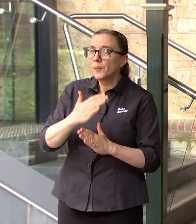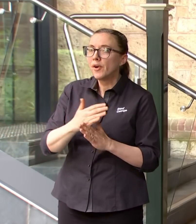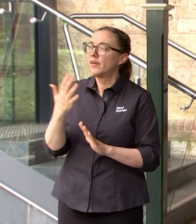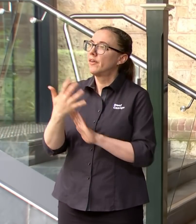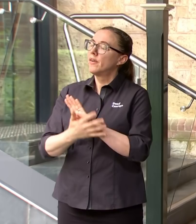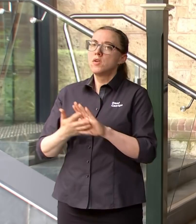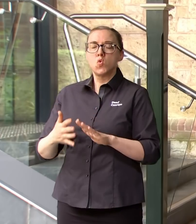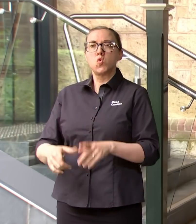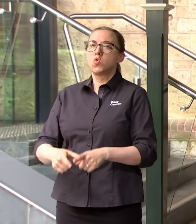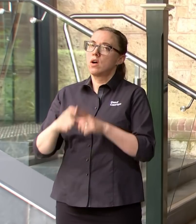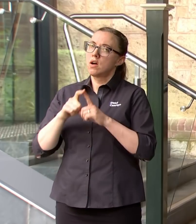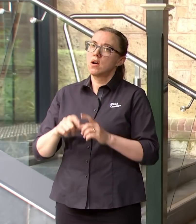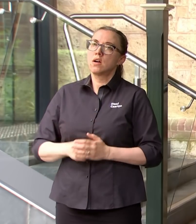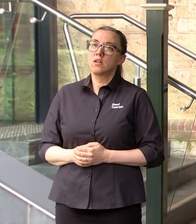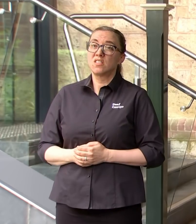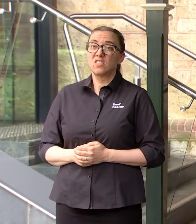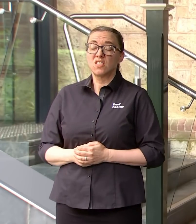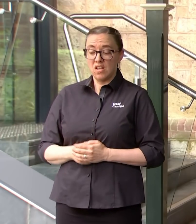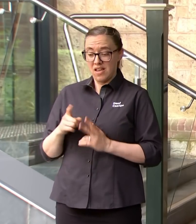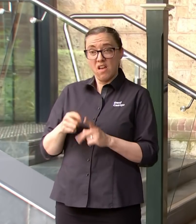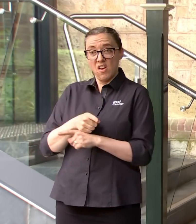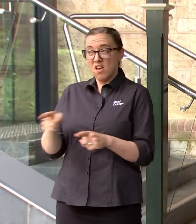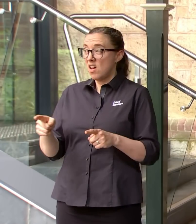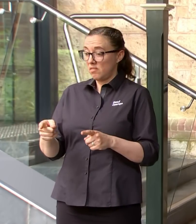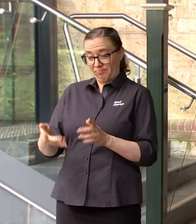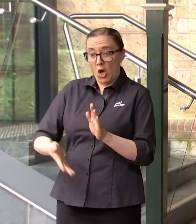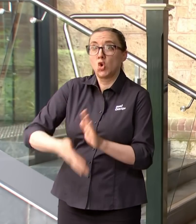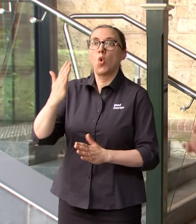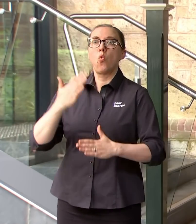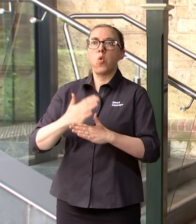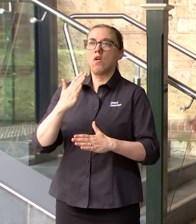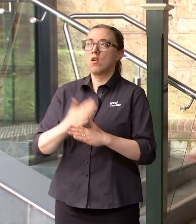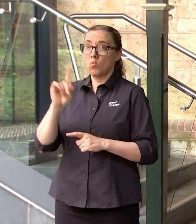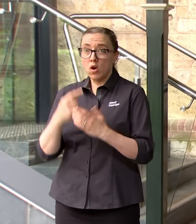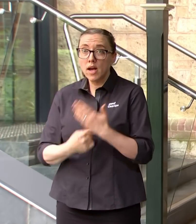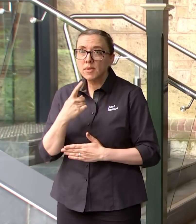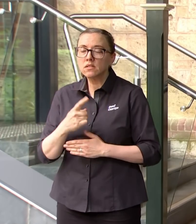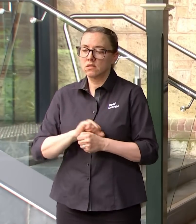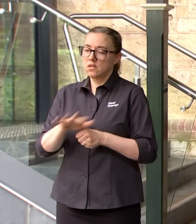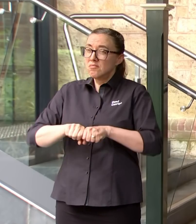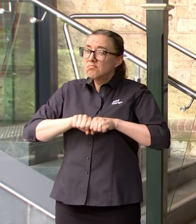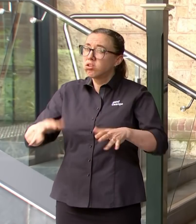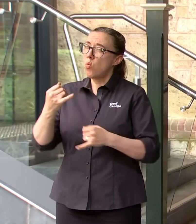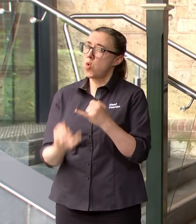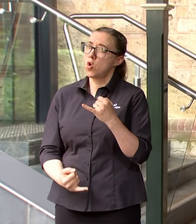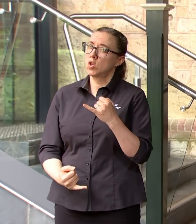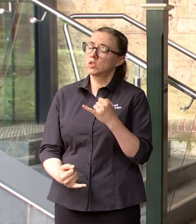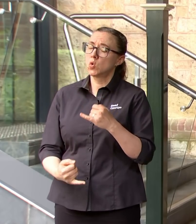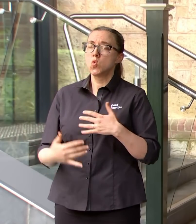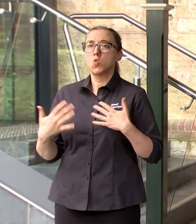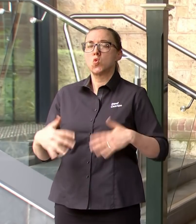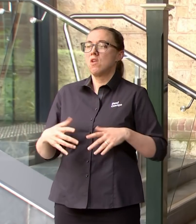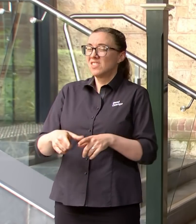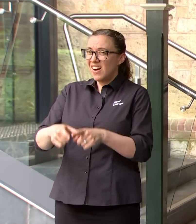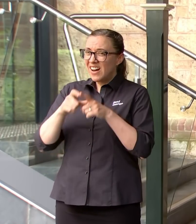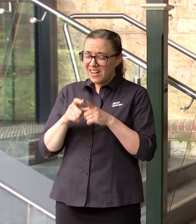balancing act because if you free them up to go back to work you're going to be accelerating the spread of the disease and so there are no easy choices